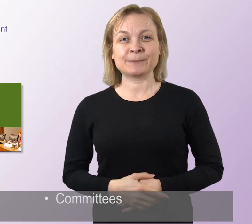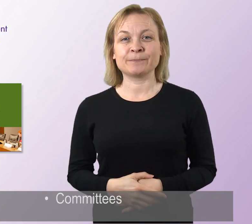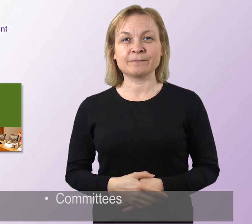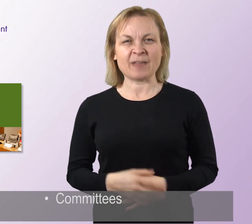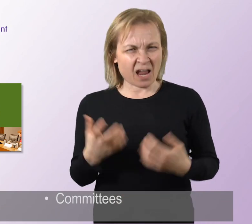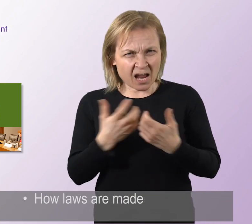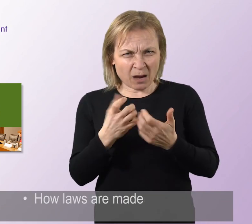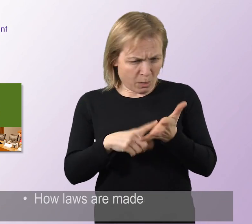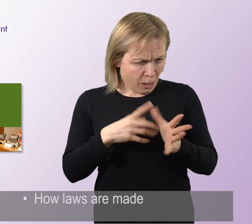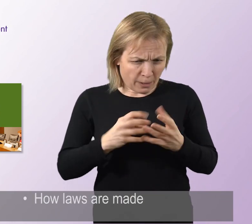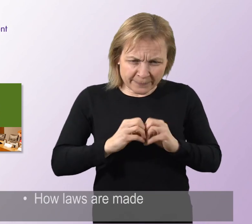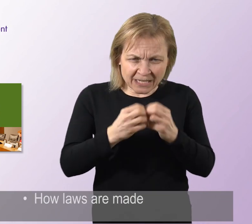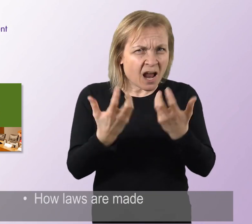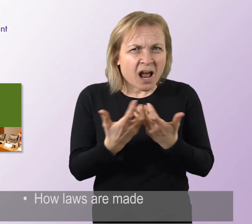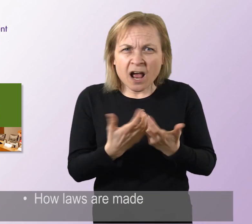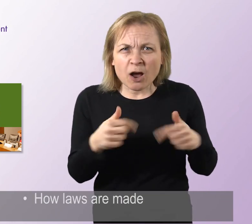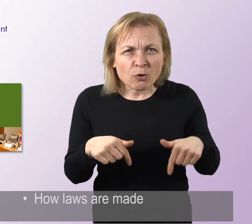How laws are made